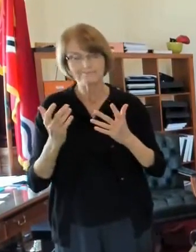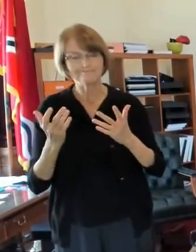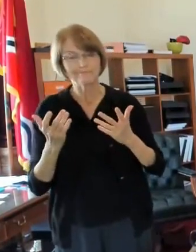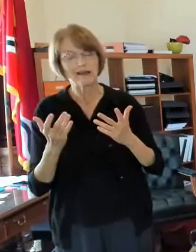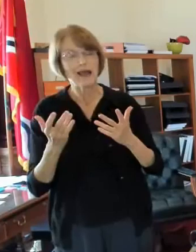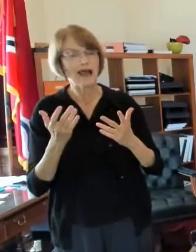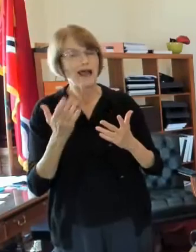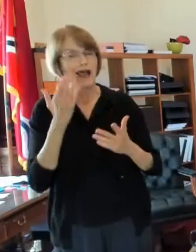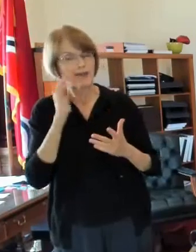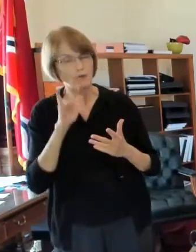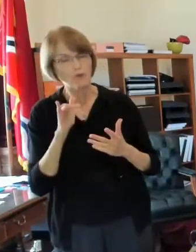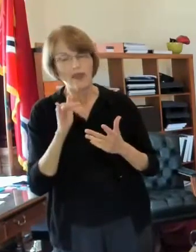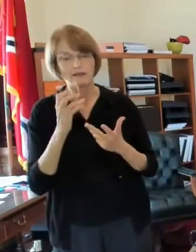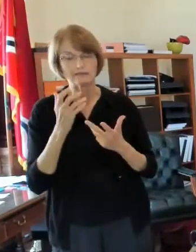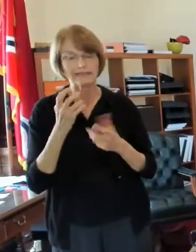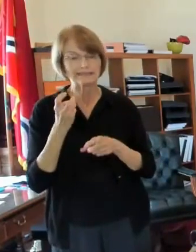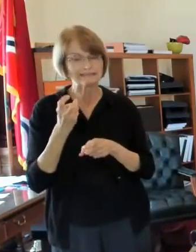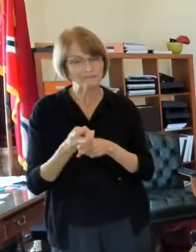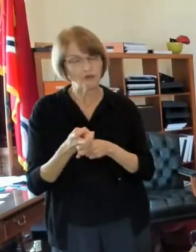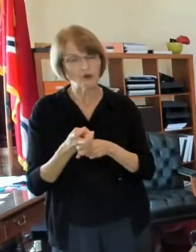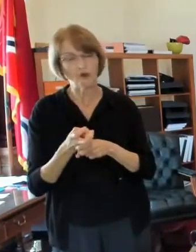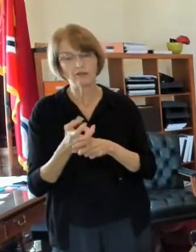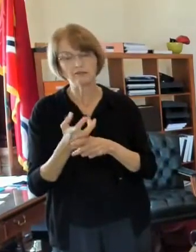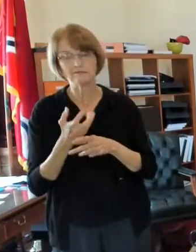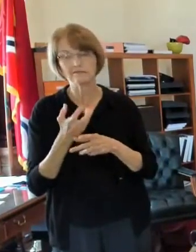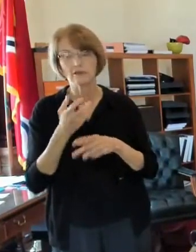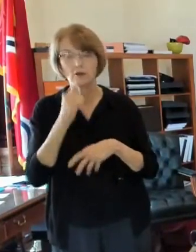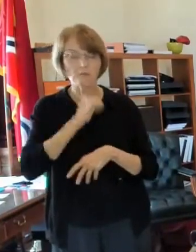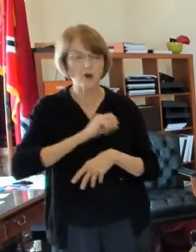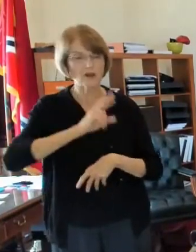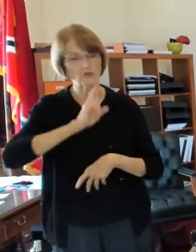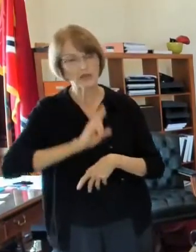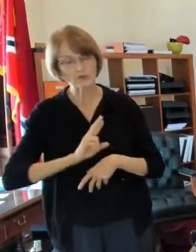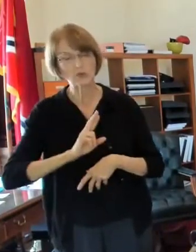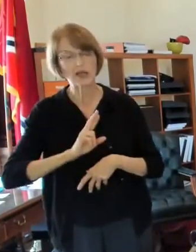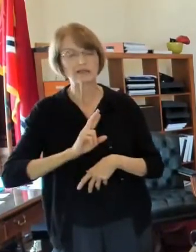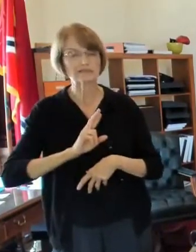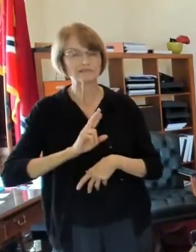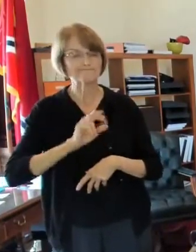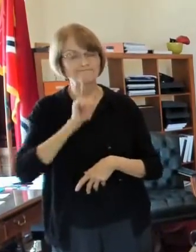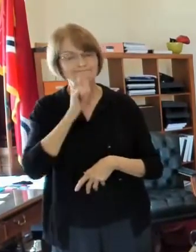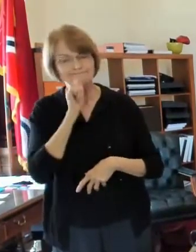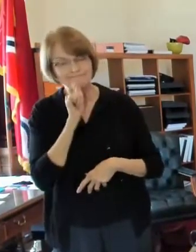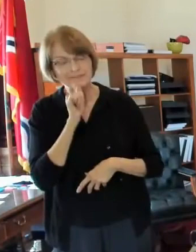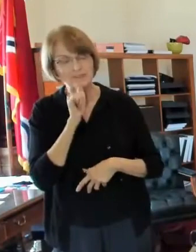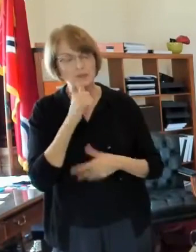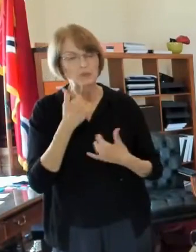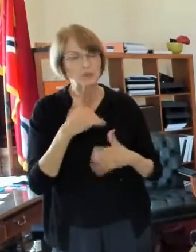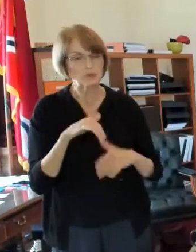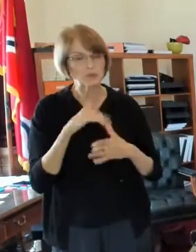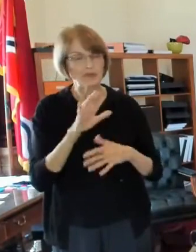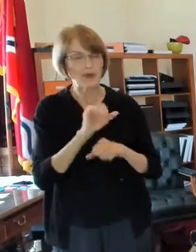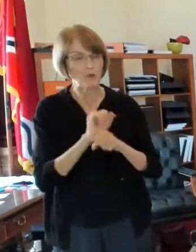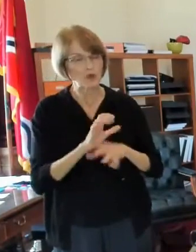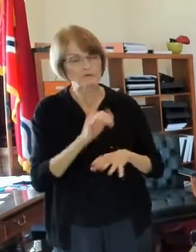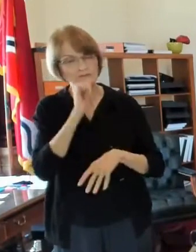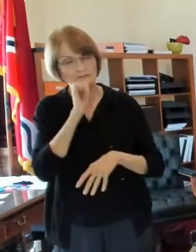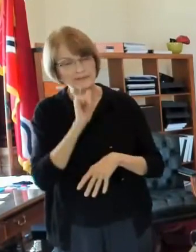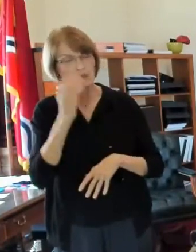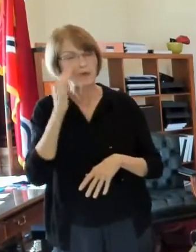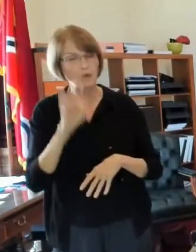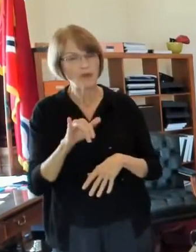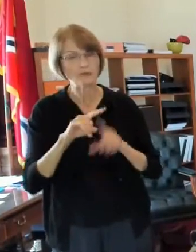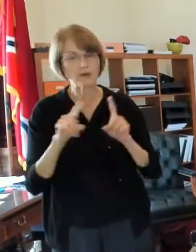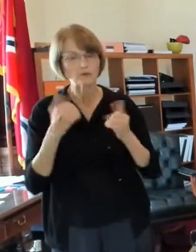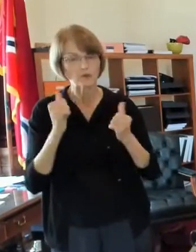difficult situation for bars and restaurants um and their workers and um